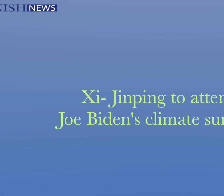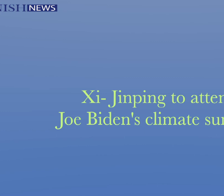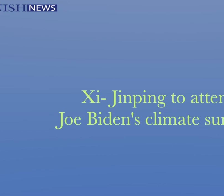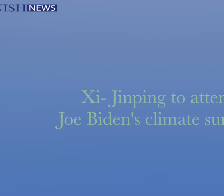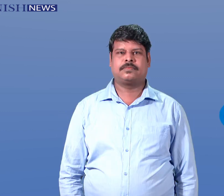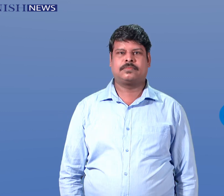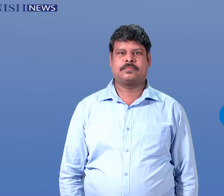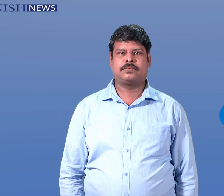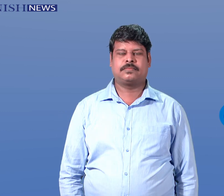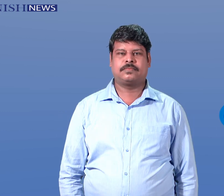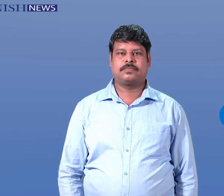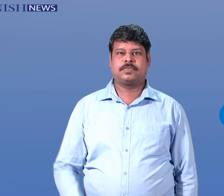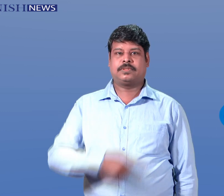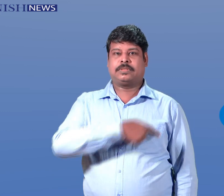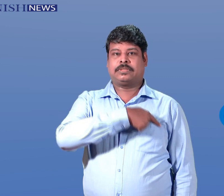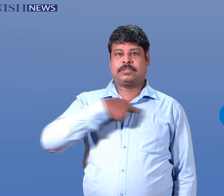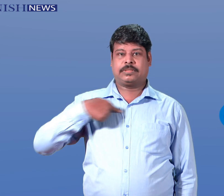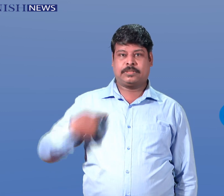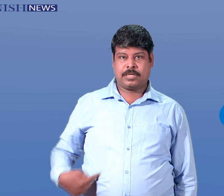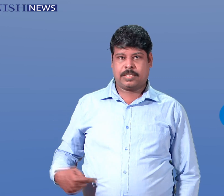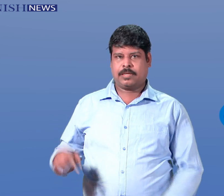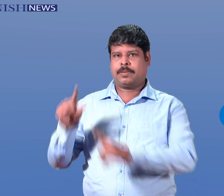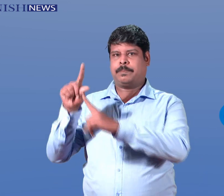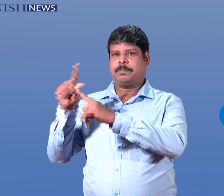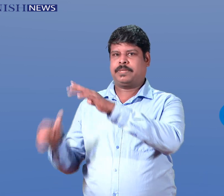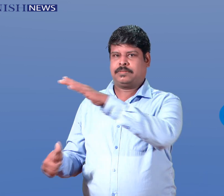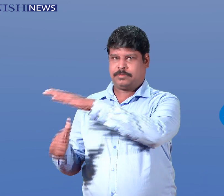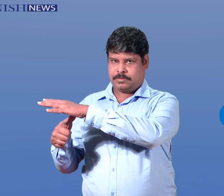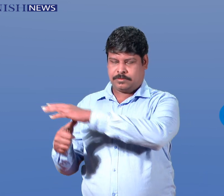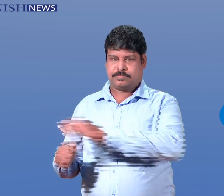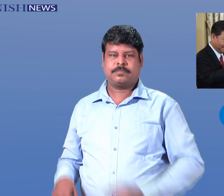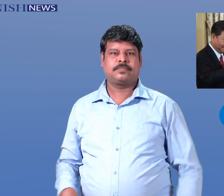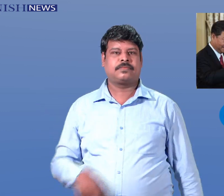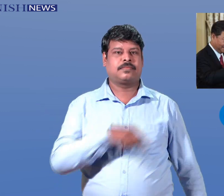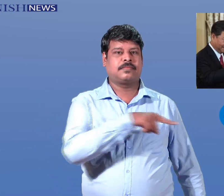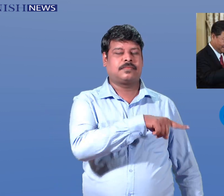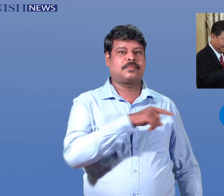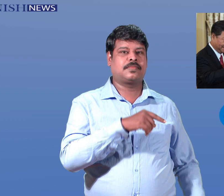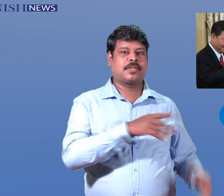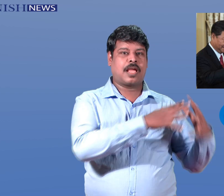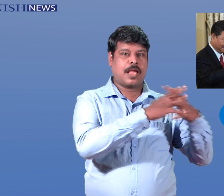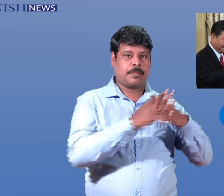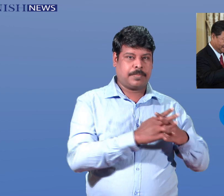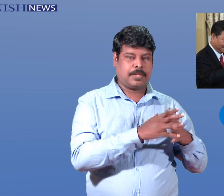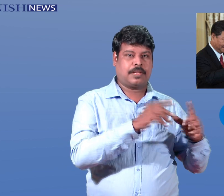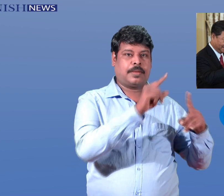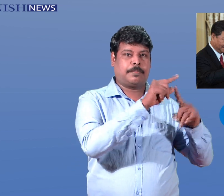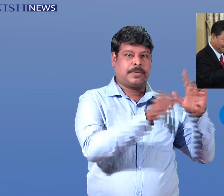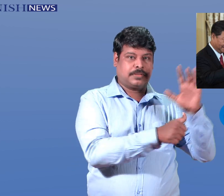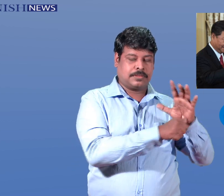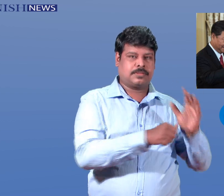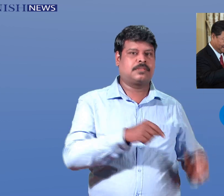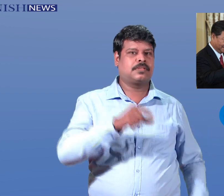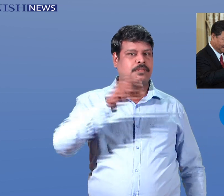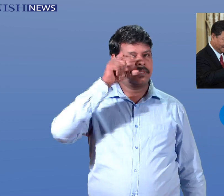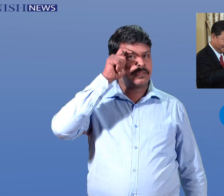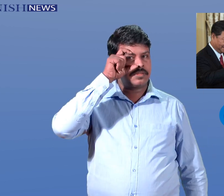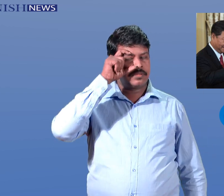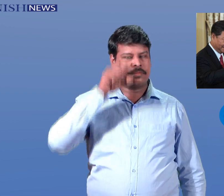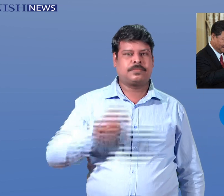Chi Jinping to attend Joe Biden's Climate Summit Chinese President